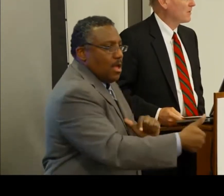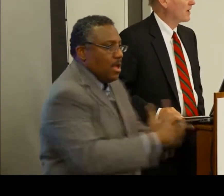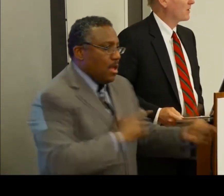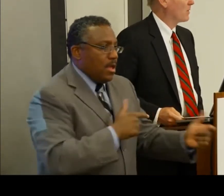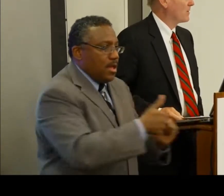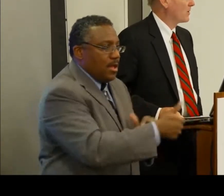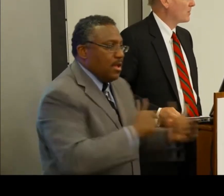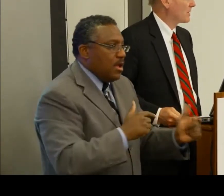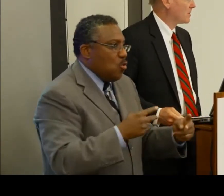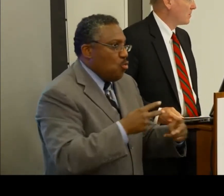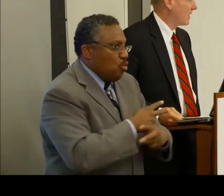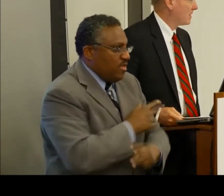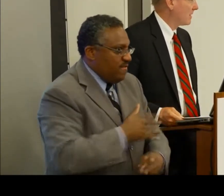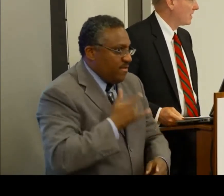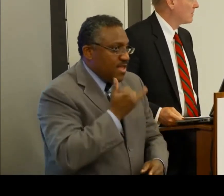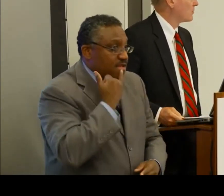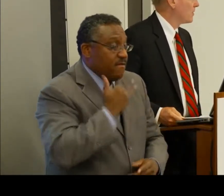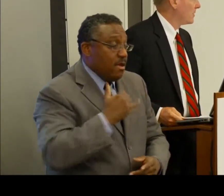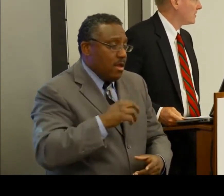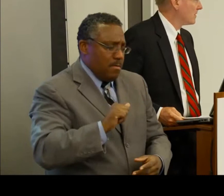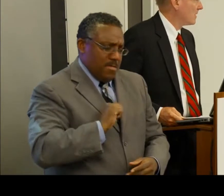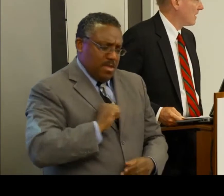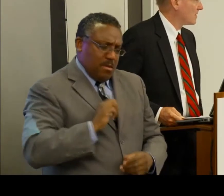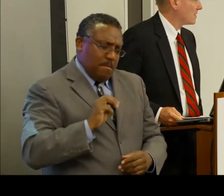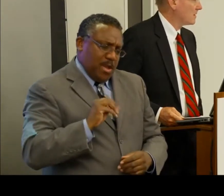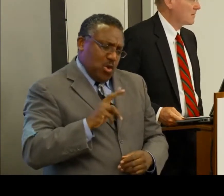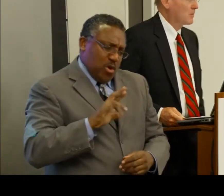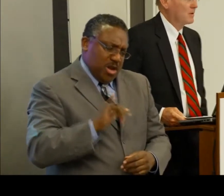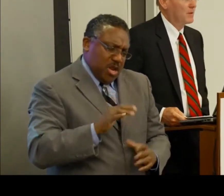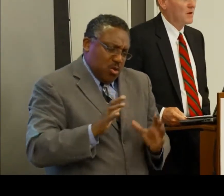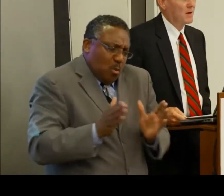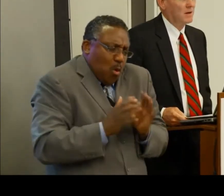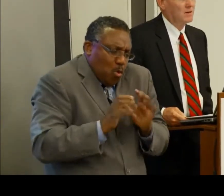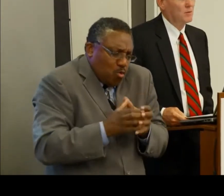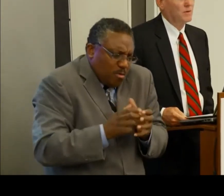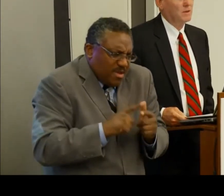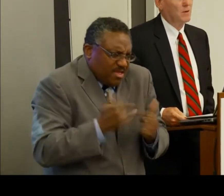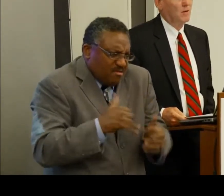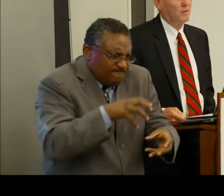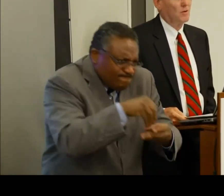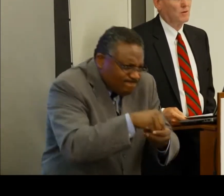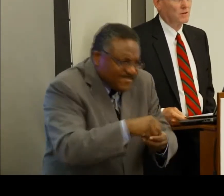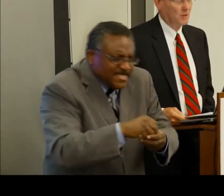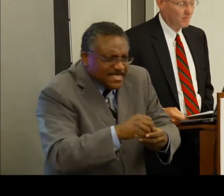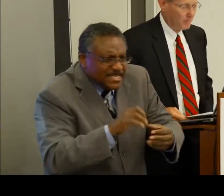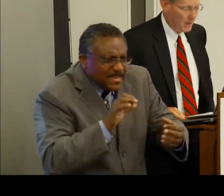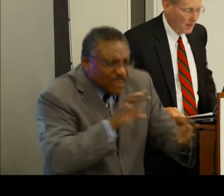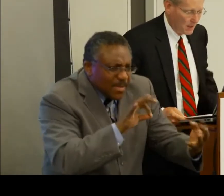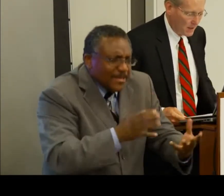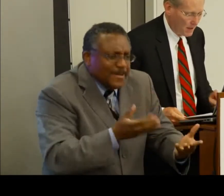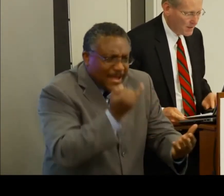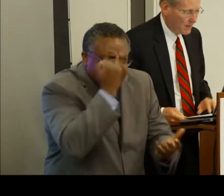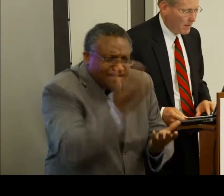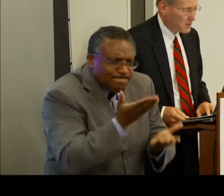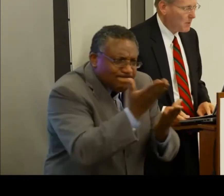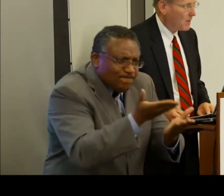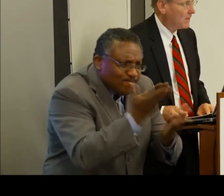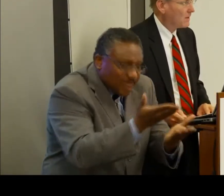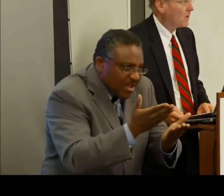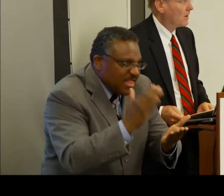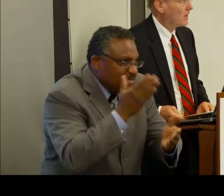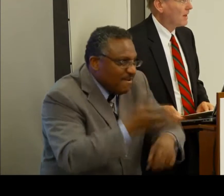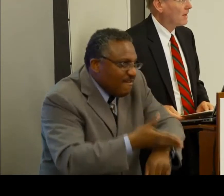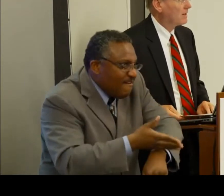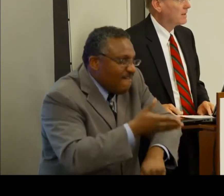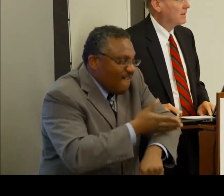feeling was even greater when you could participate and contribute as a member of the minority to moving the ball forward. So it's in that